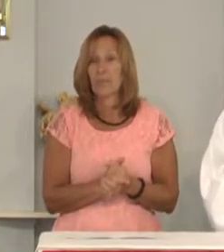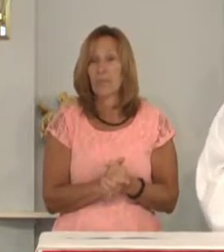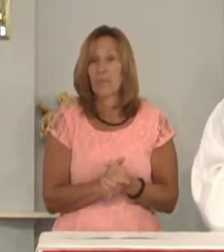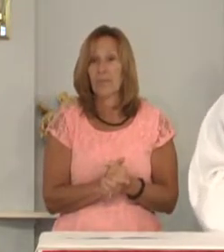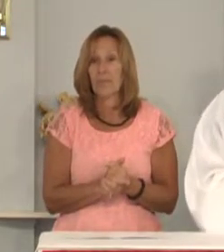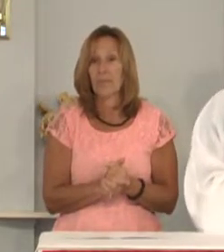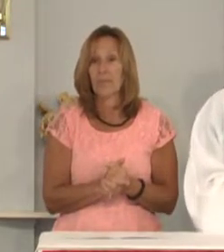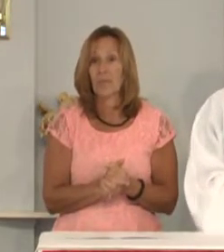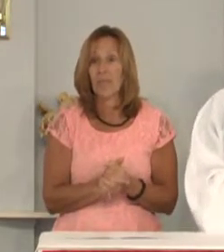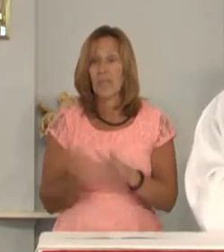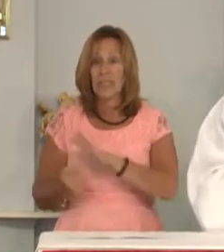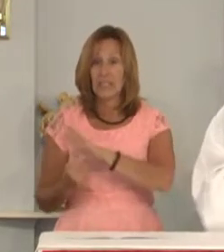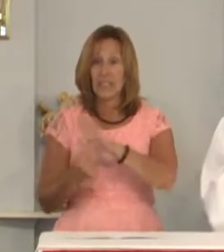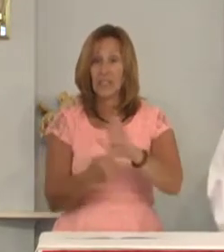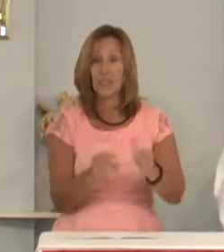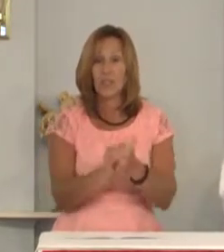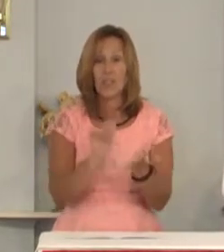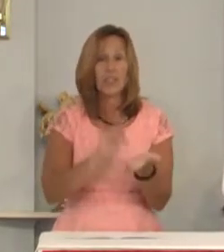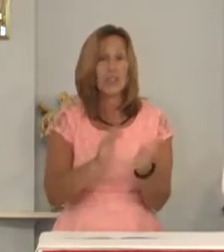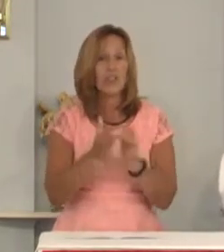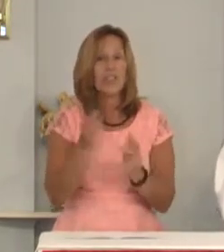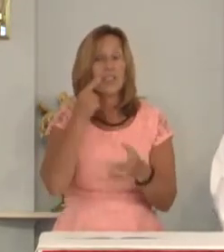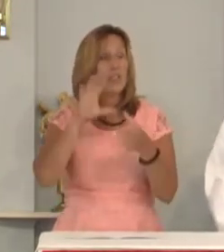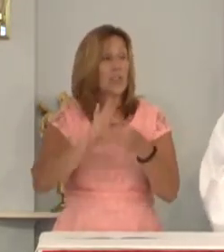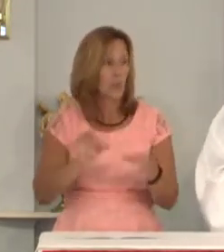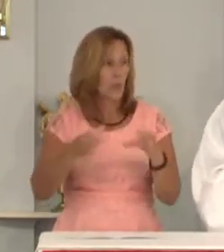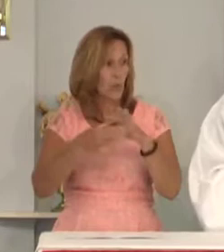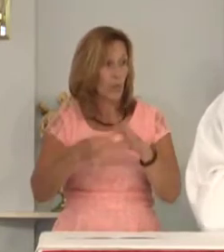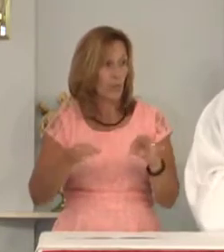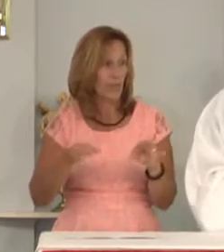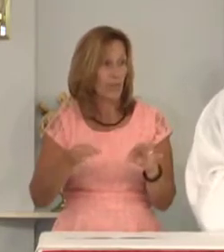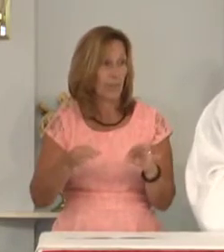And to illustrate this Jesus tells a story.